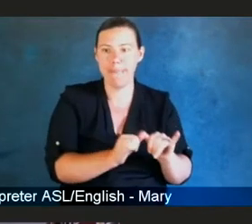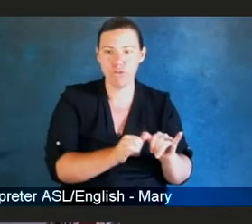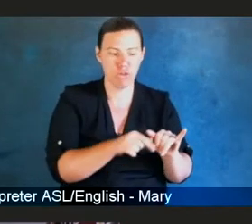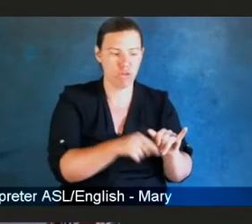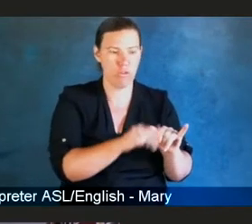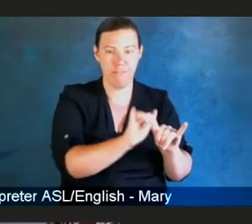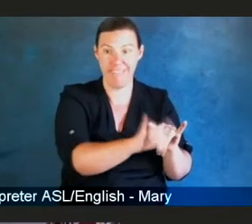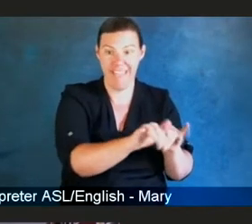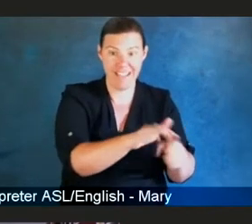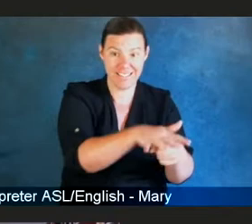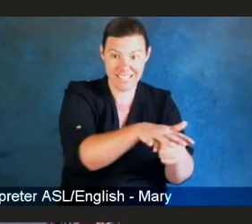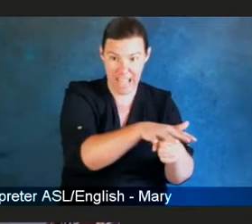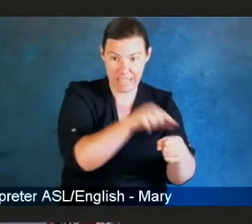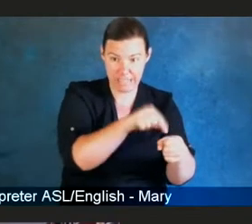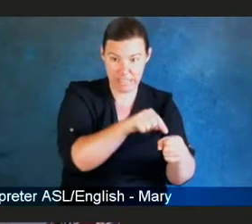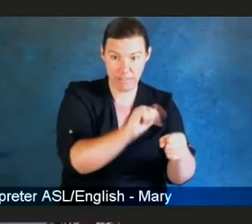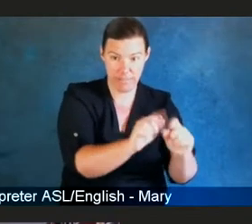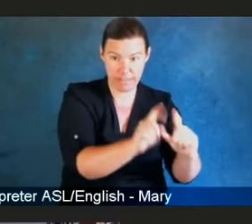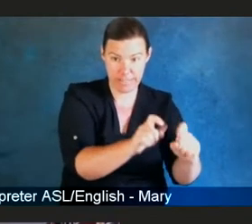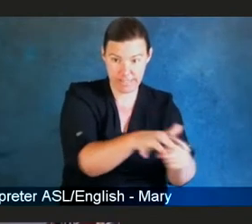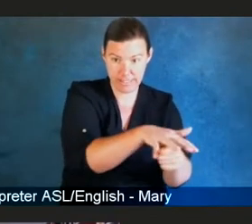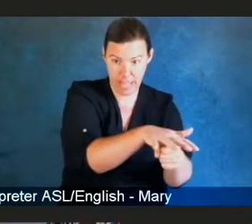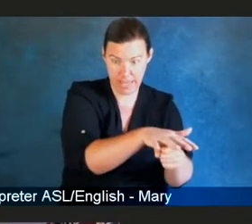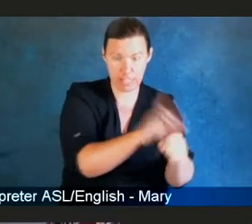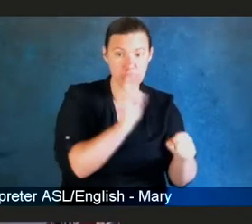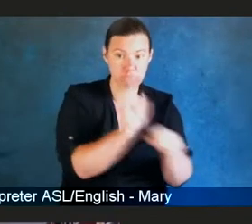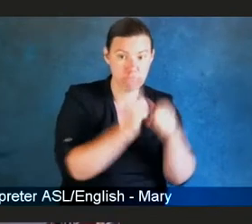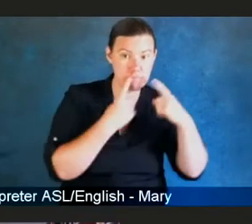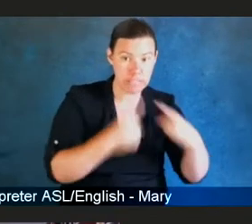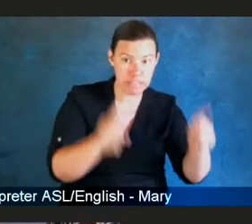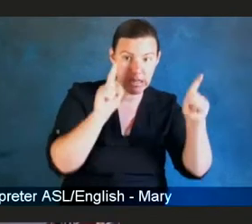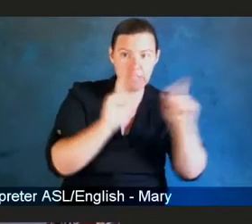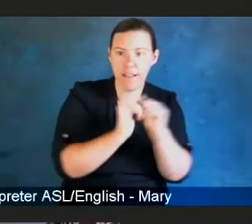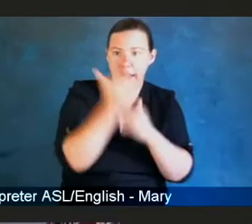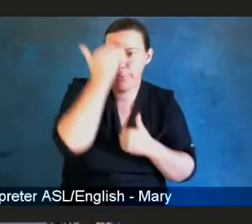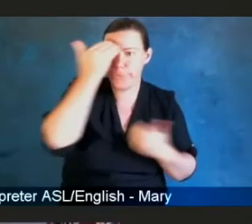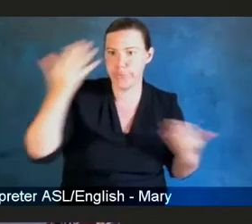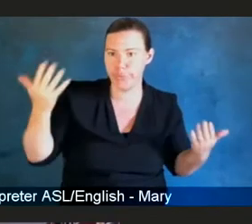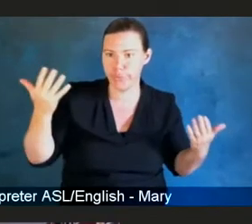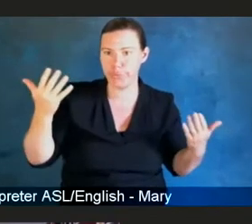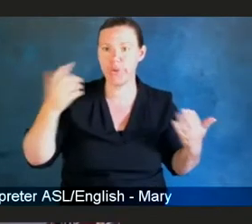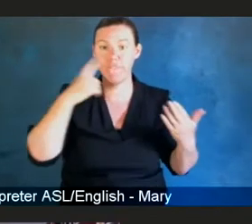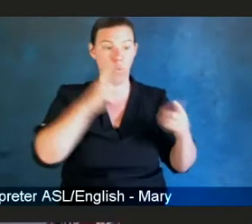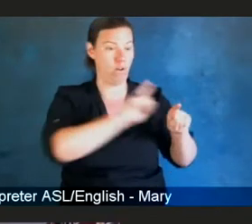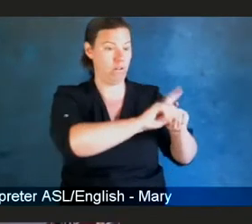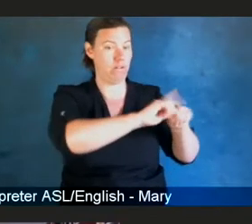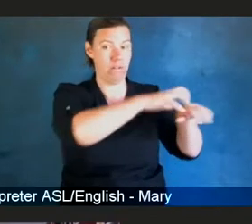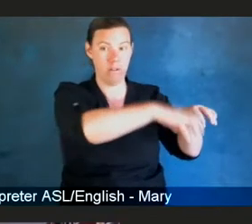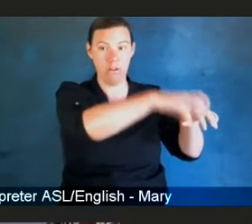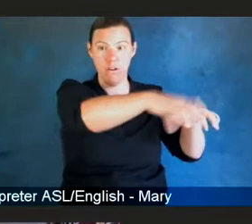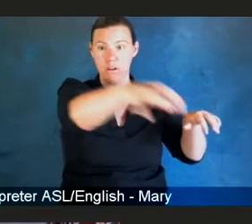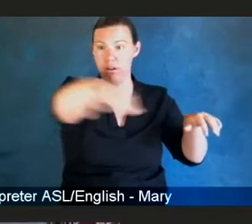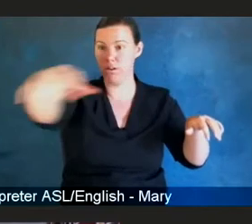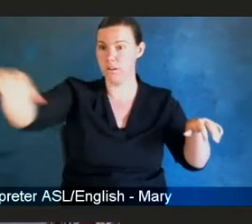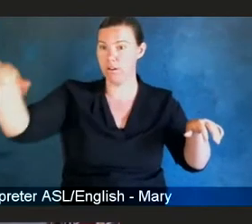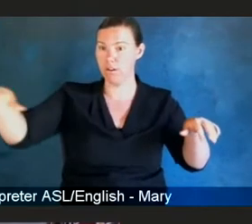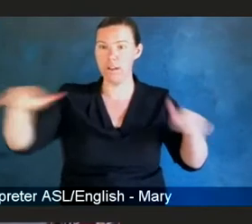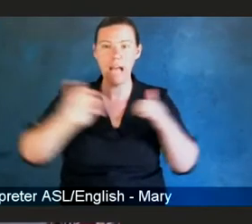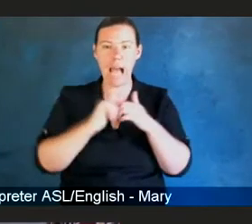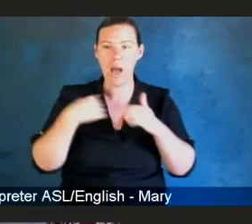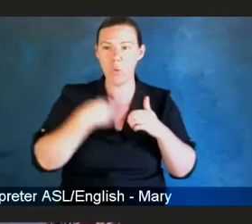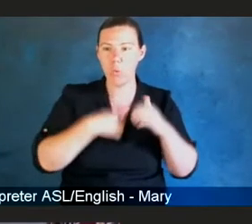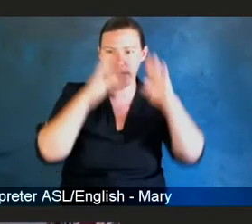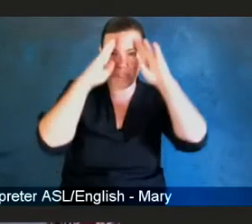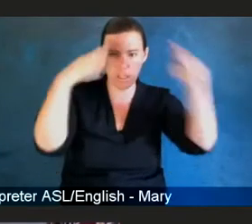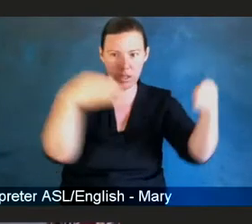a particular site in a multi-center clinical trials program? We used the ACTG as a model and